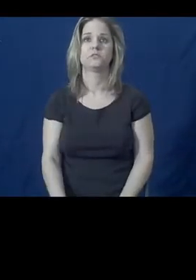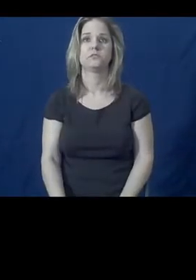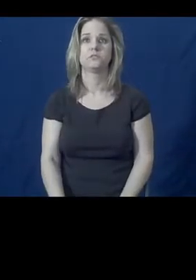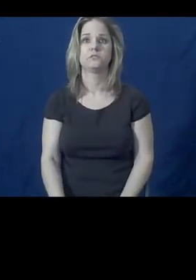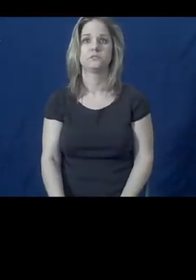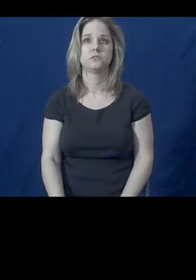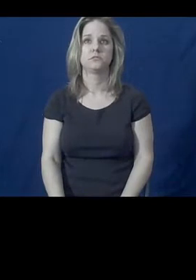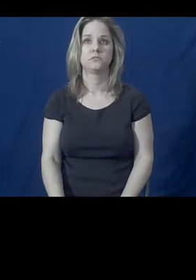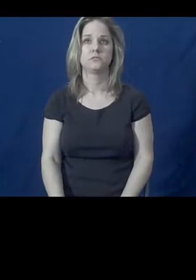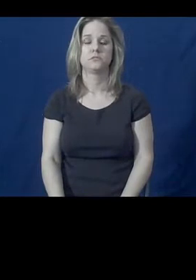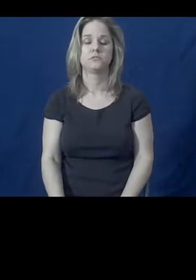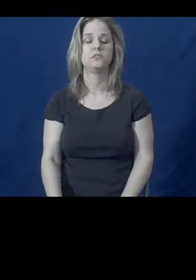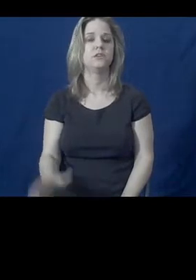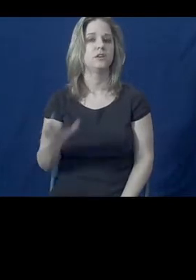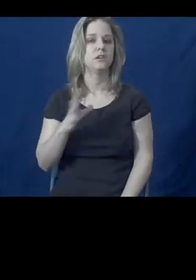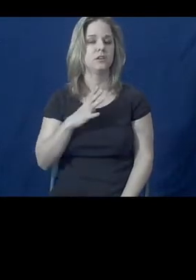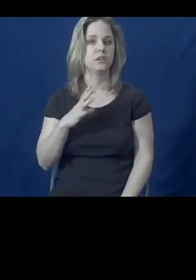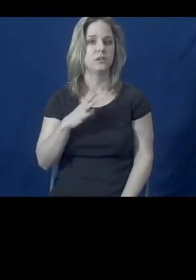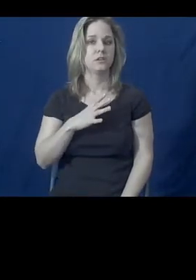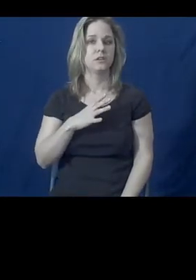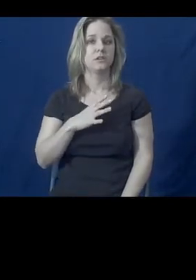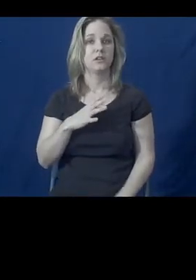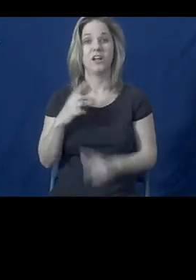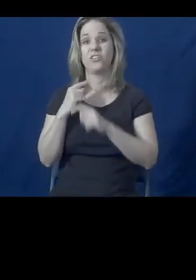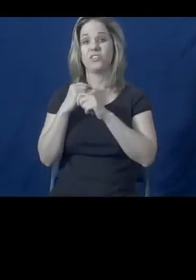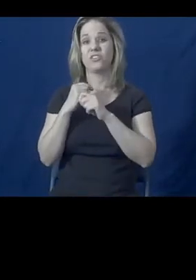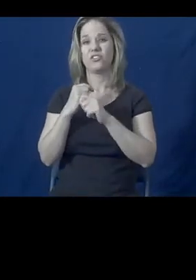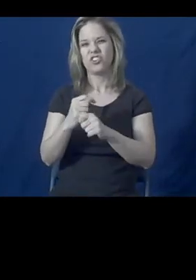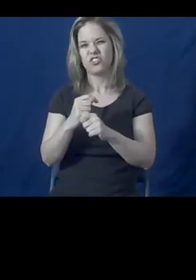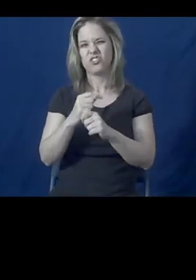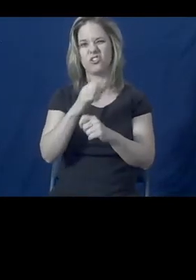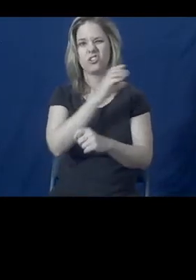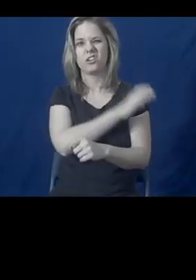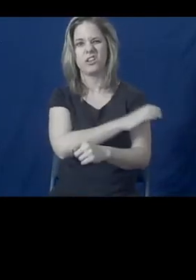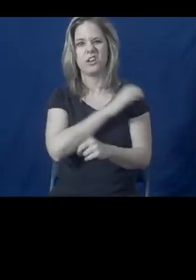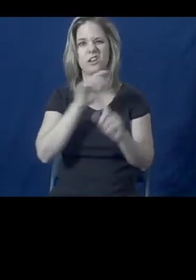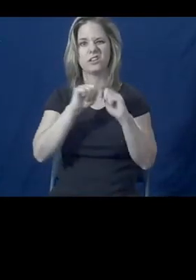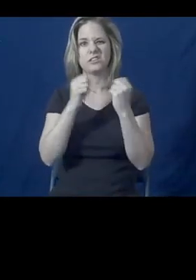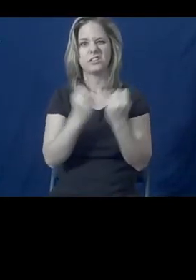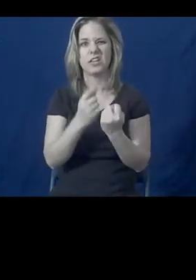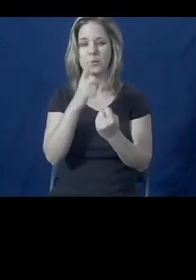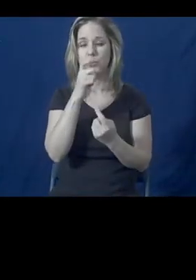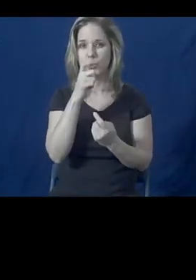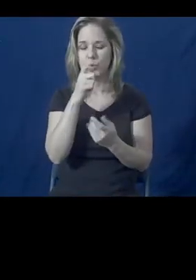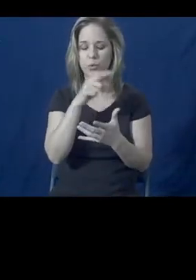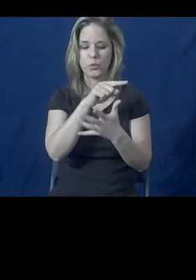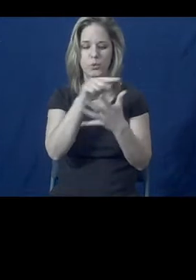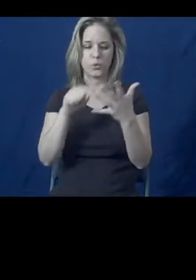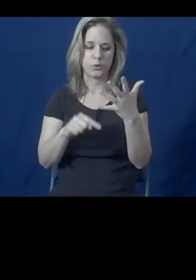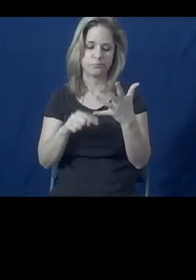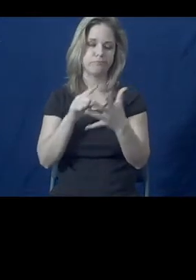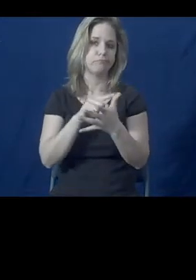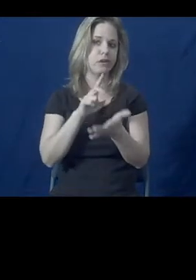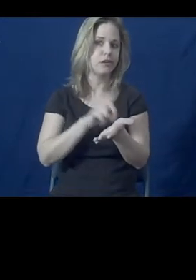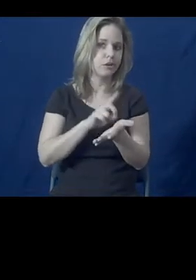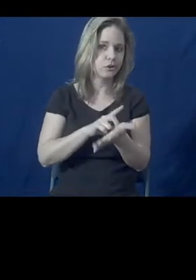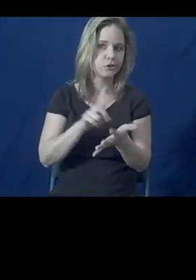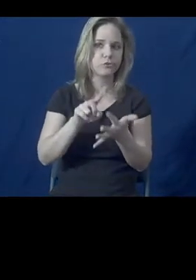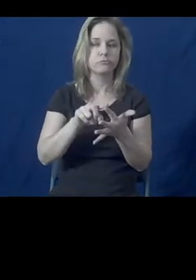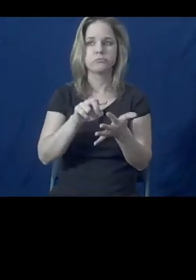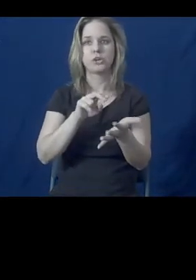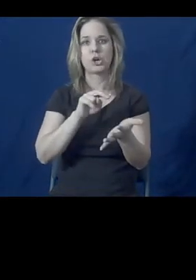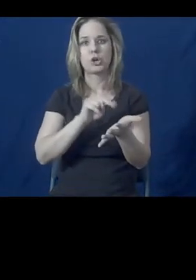And so the traditional clinical team is, you know, the doctor, a nurse